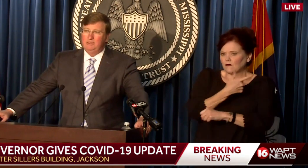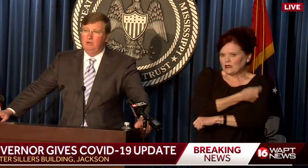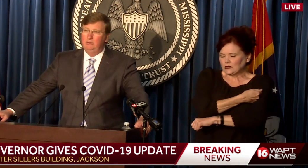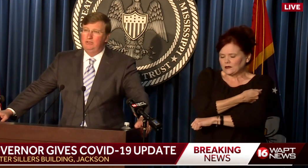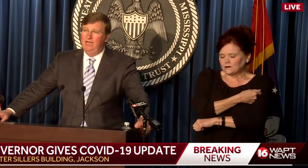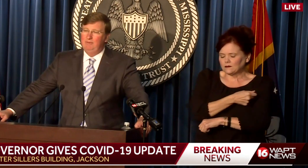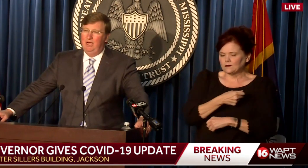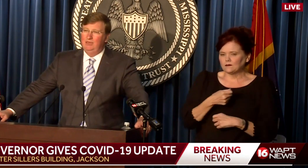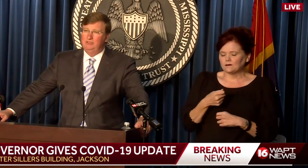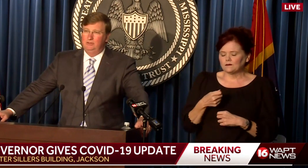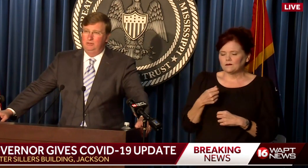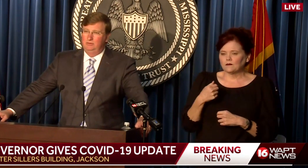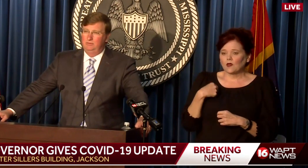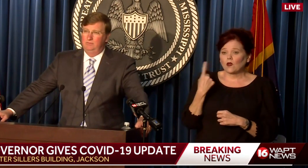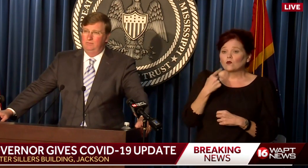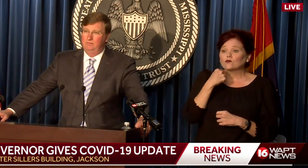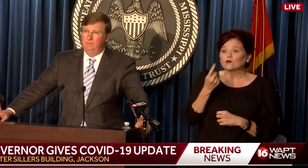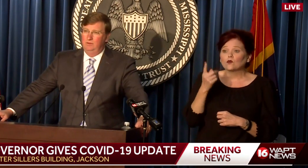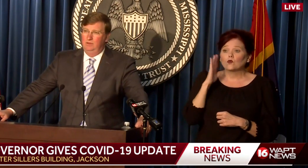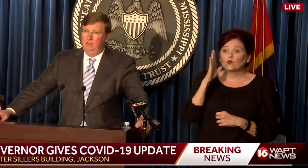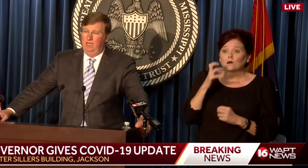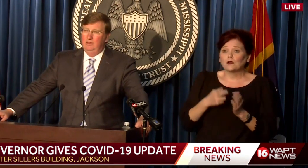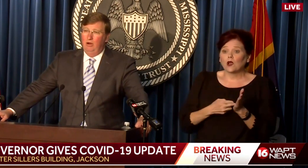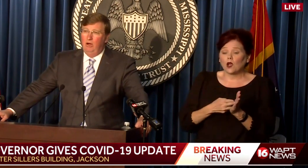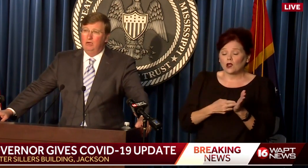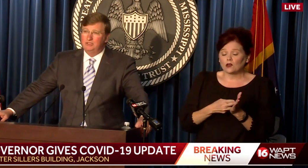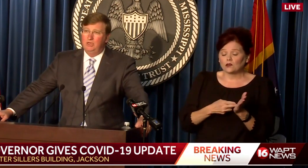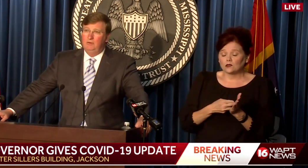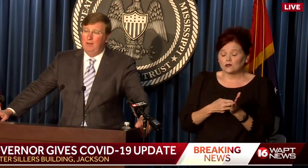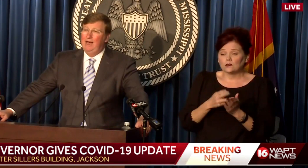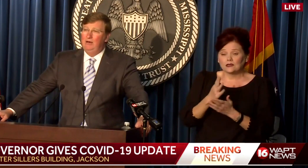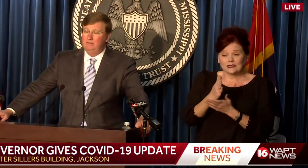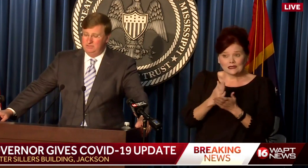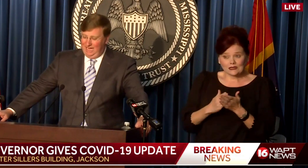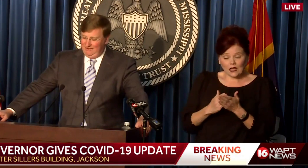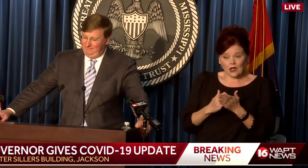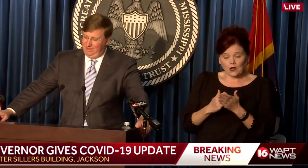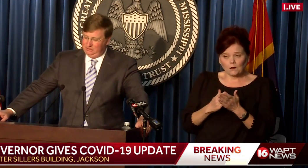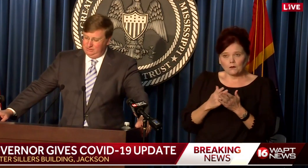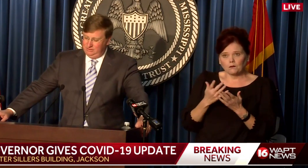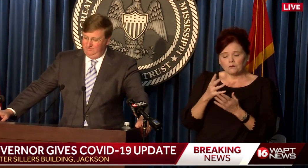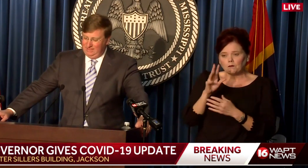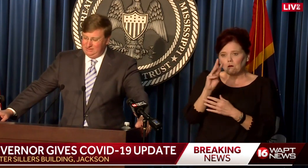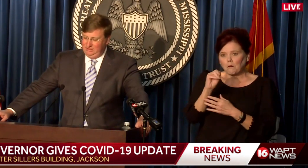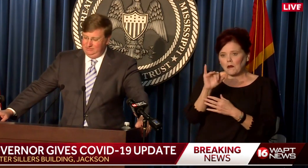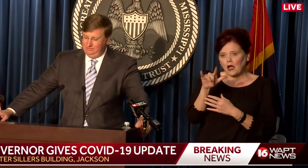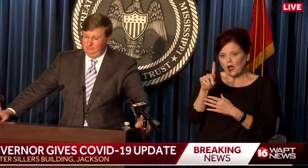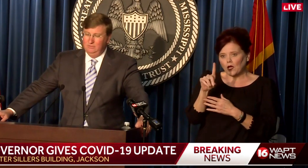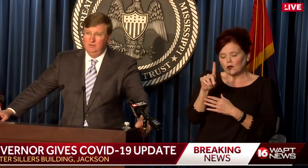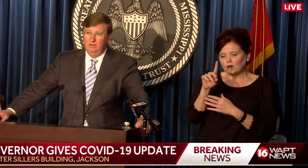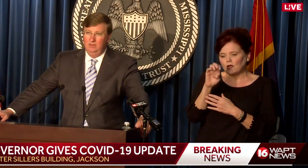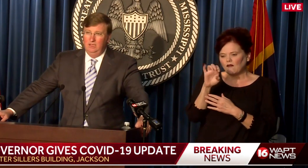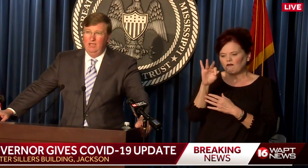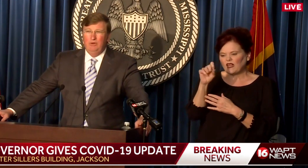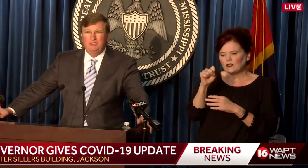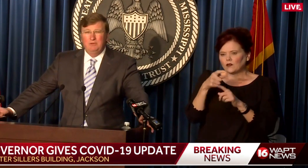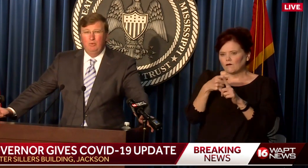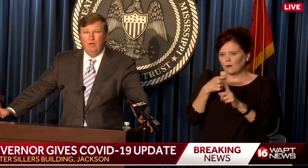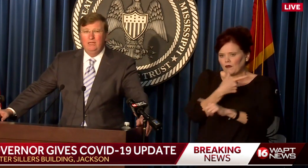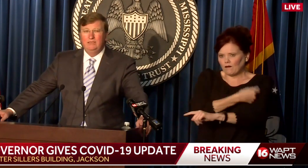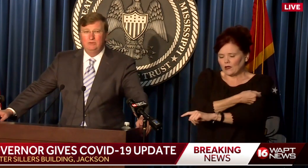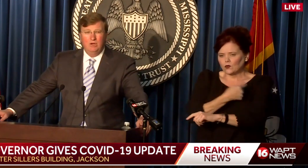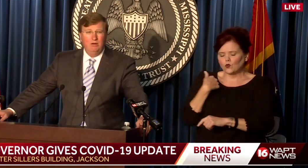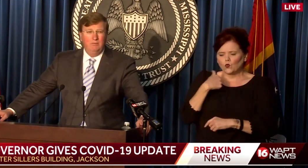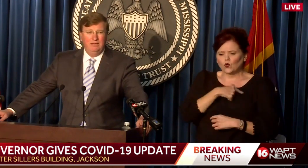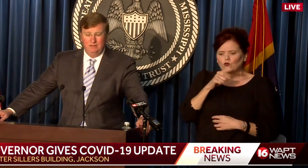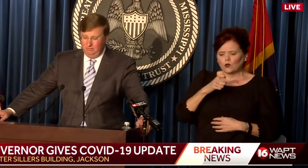I've always told you that, to be honest to you, and there are some mild side effects to the vaccine, and we should